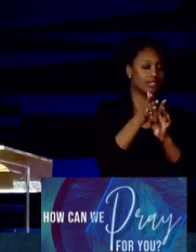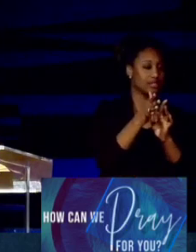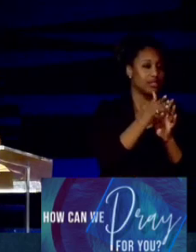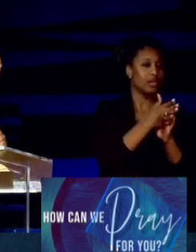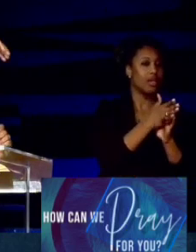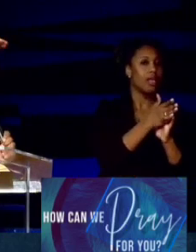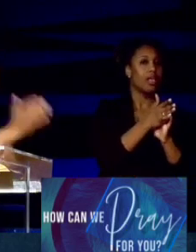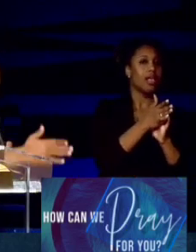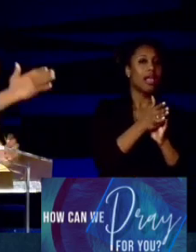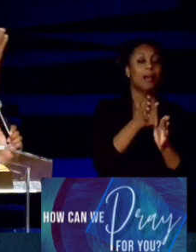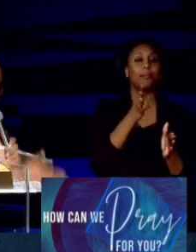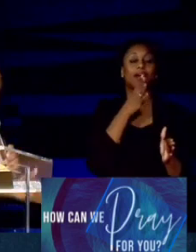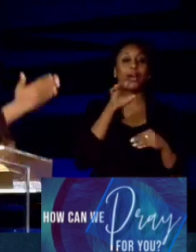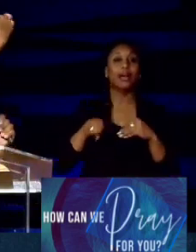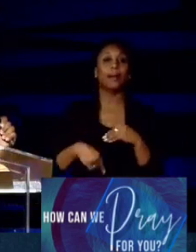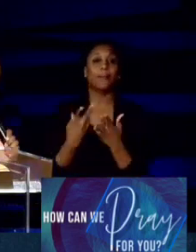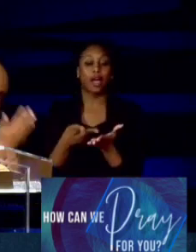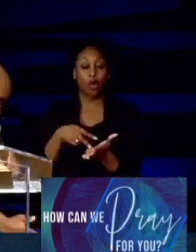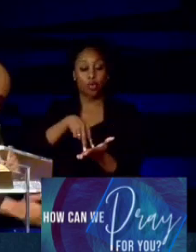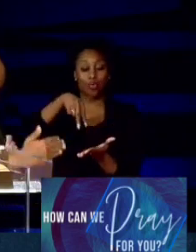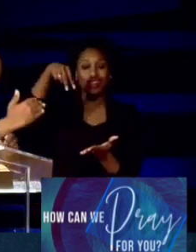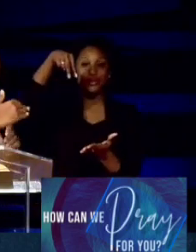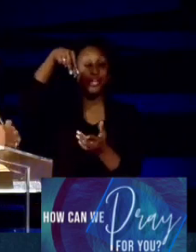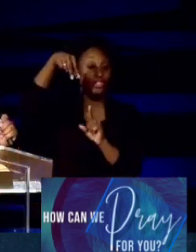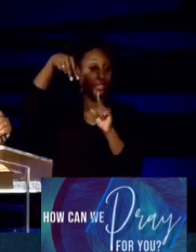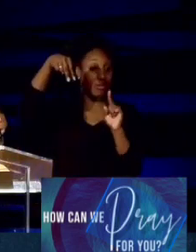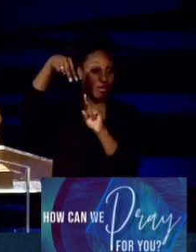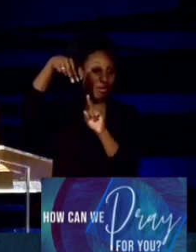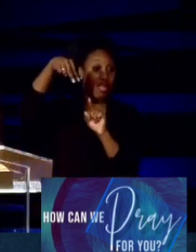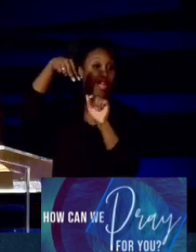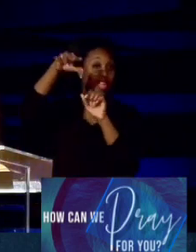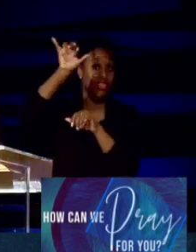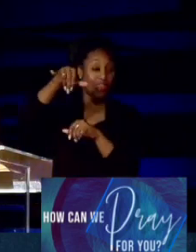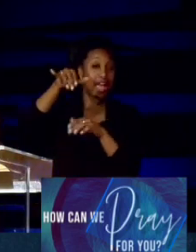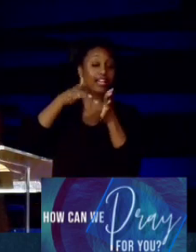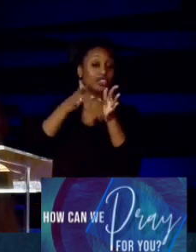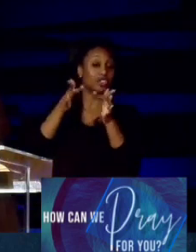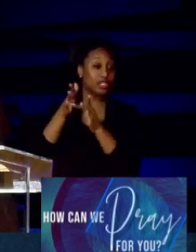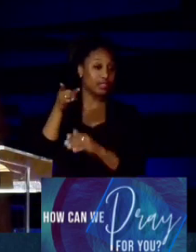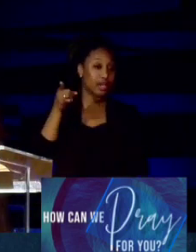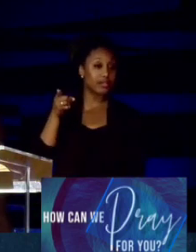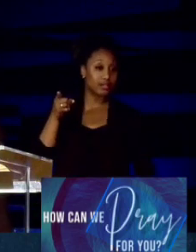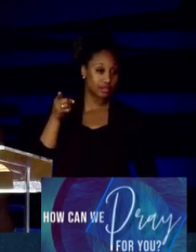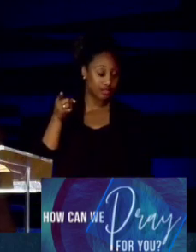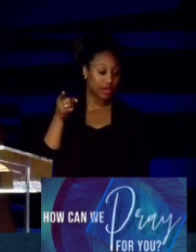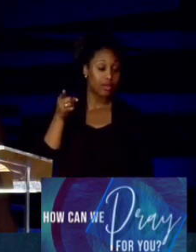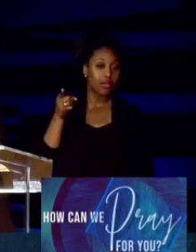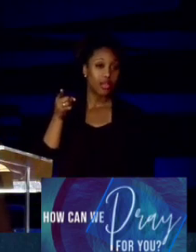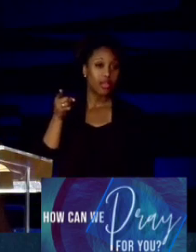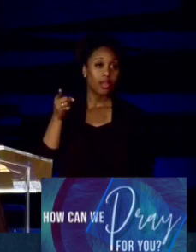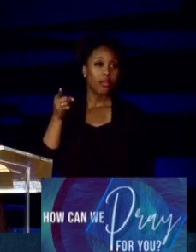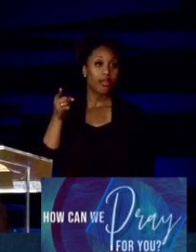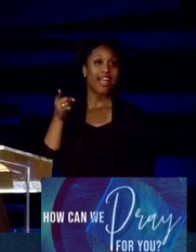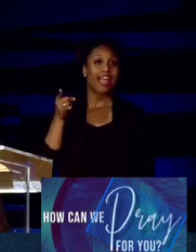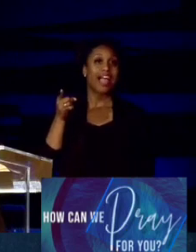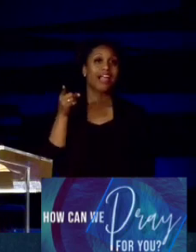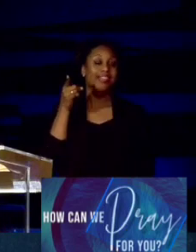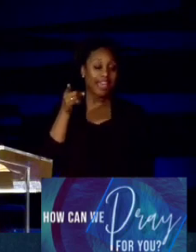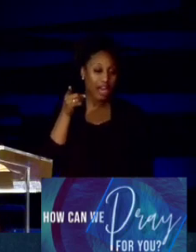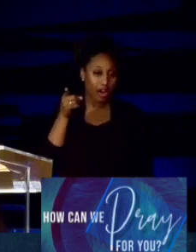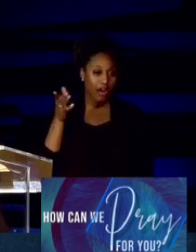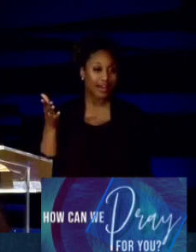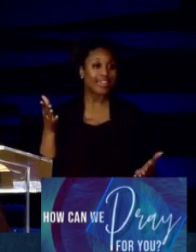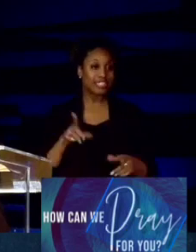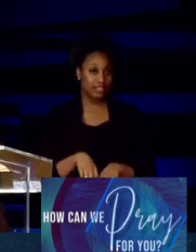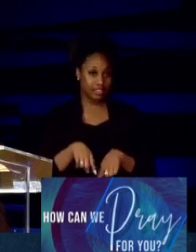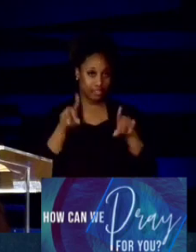Elder Petit, the resurrected Jesus. And in case you don't know, there is a